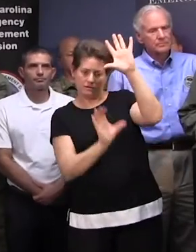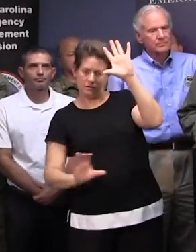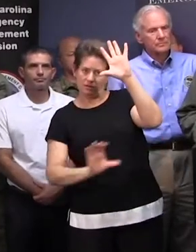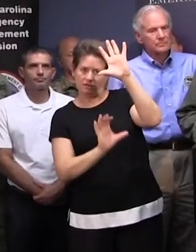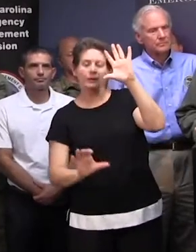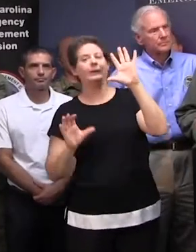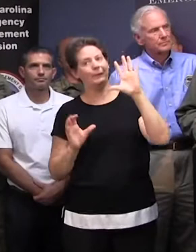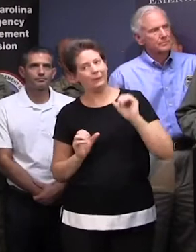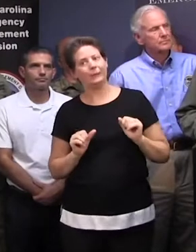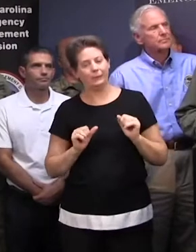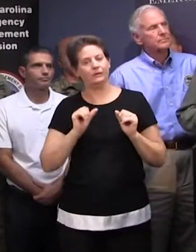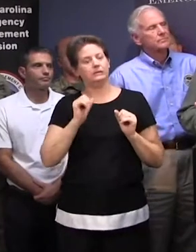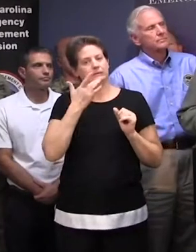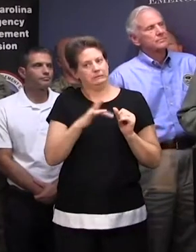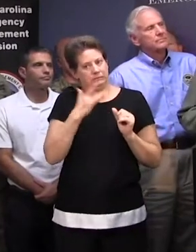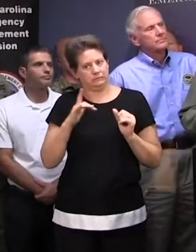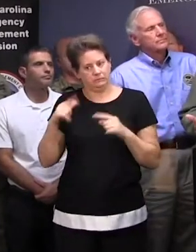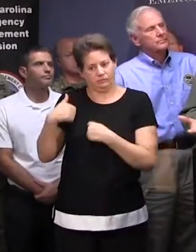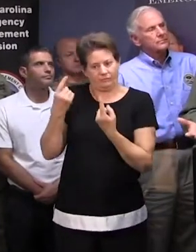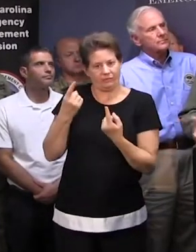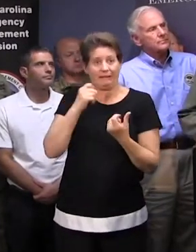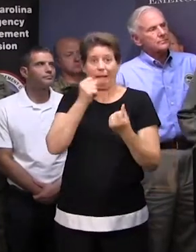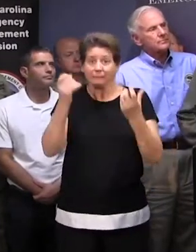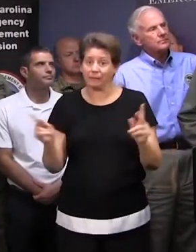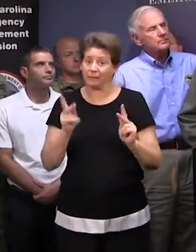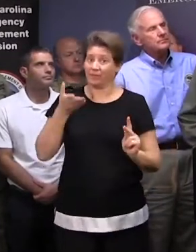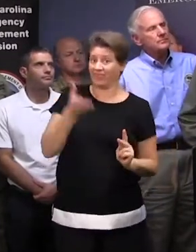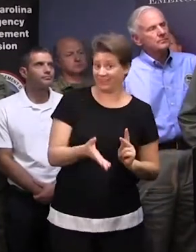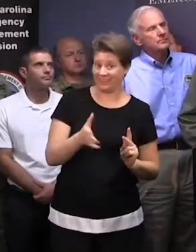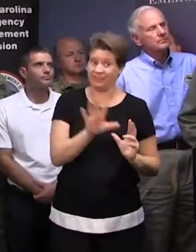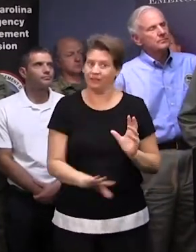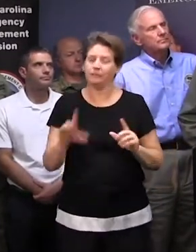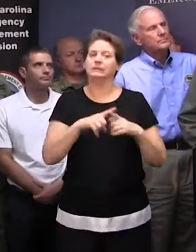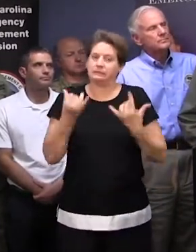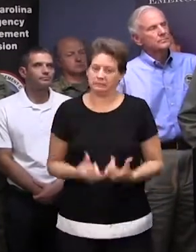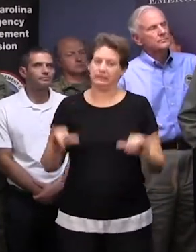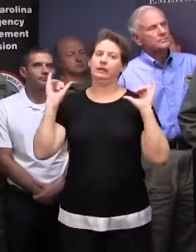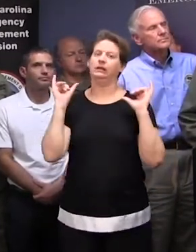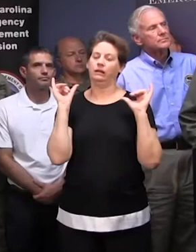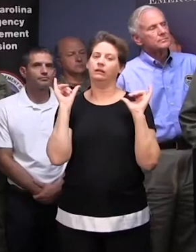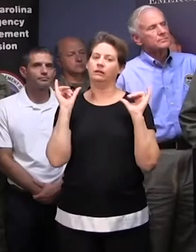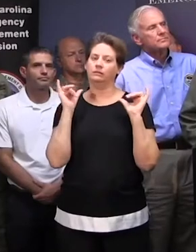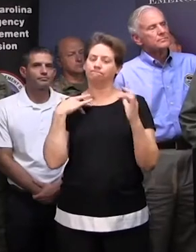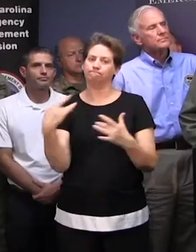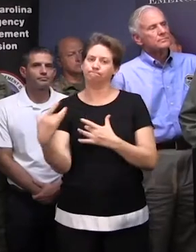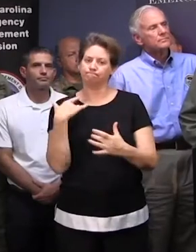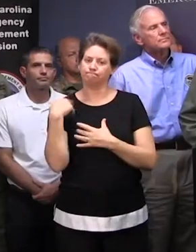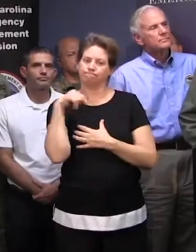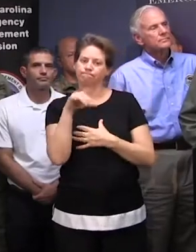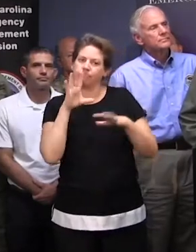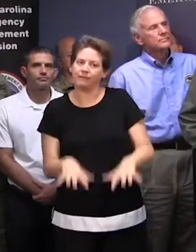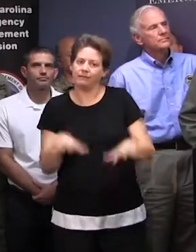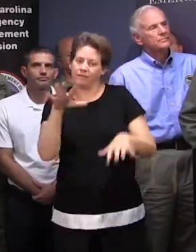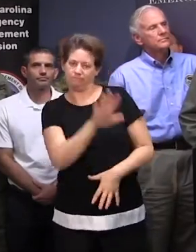Unfortunately, that area is the least populated of our river basins, but still it looks as if we may have some flood